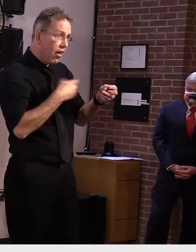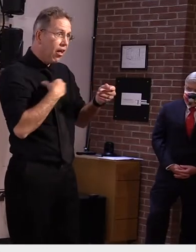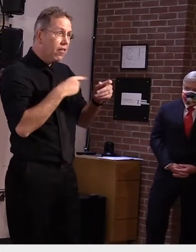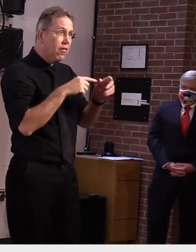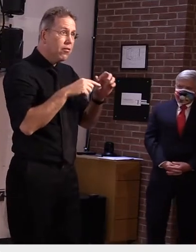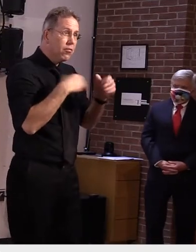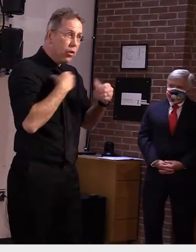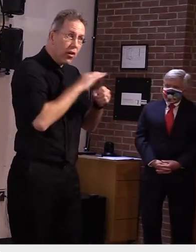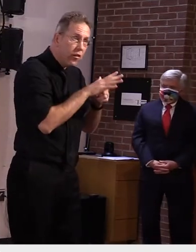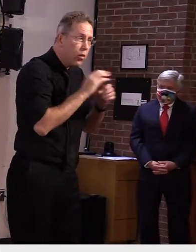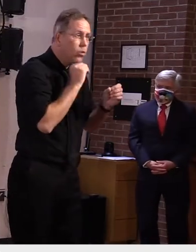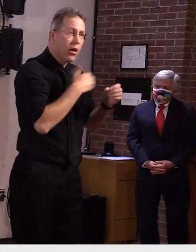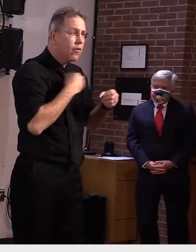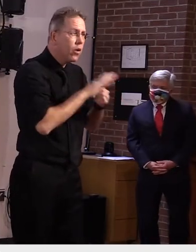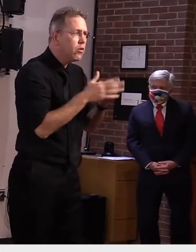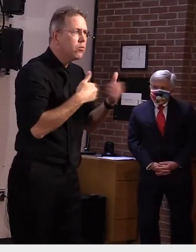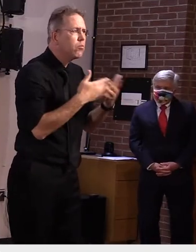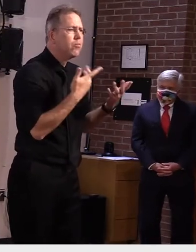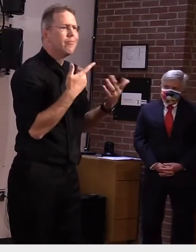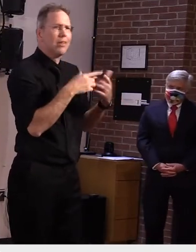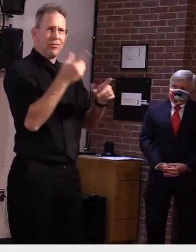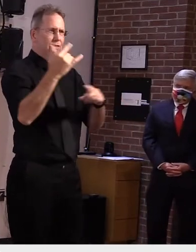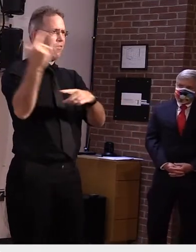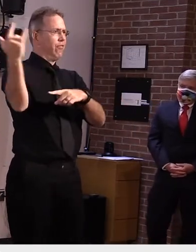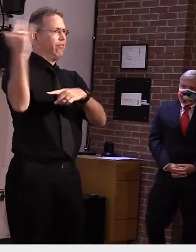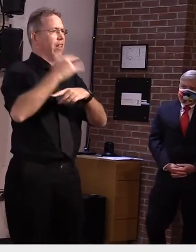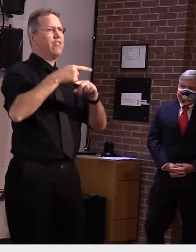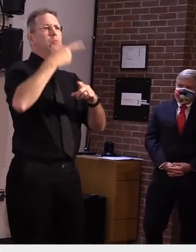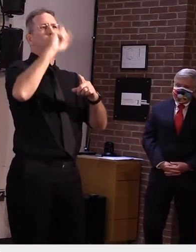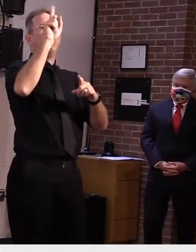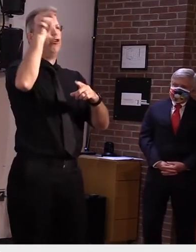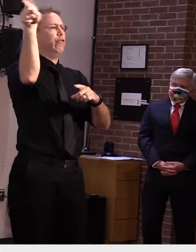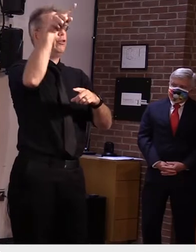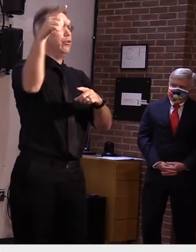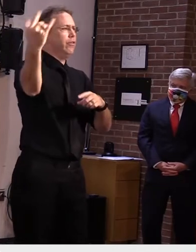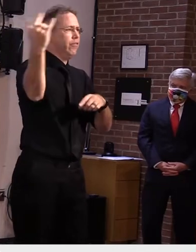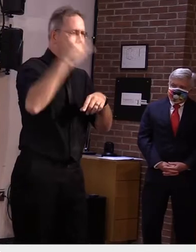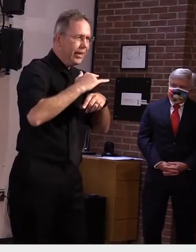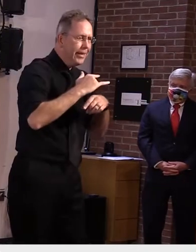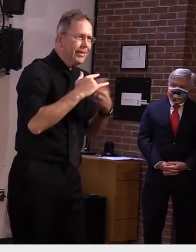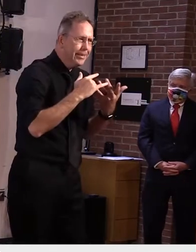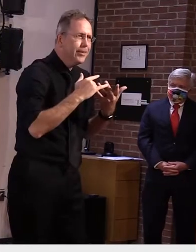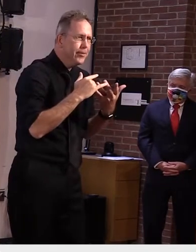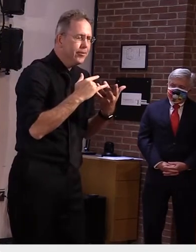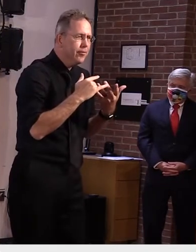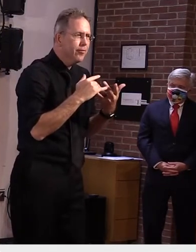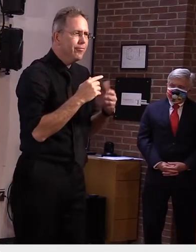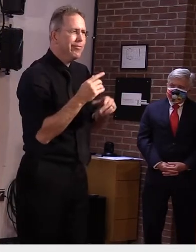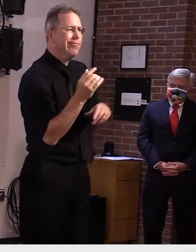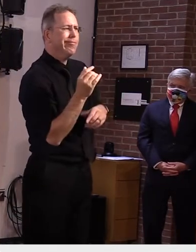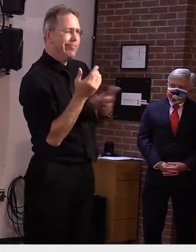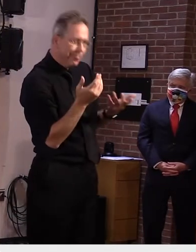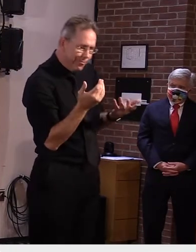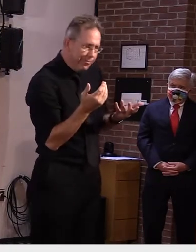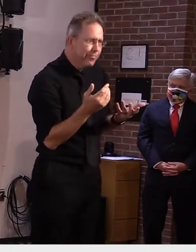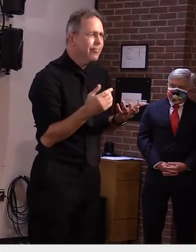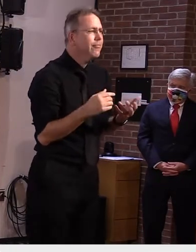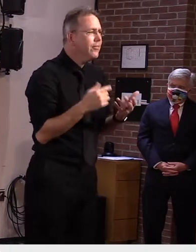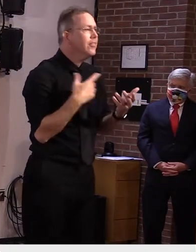i think you know it's not a bad thing to give people access to more information if they're seeking it and